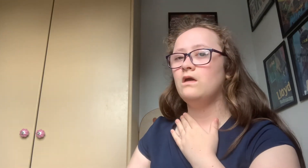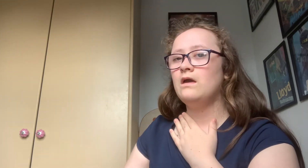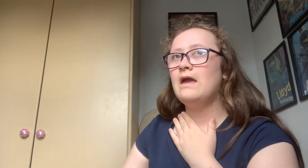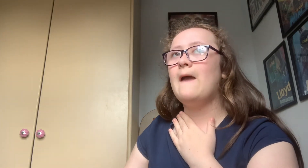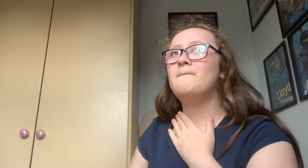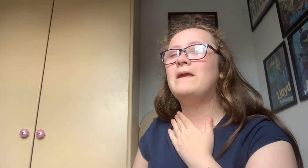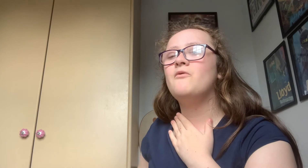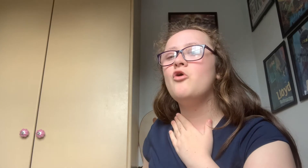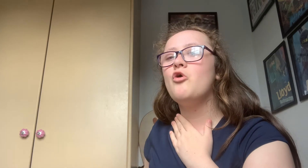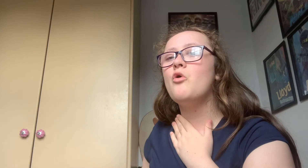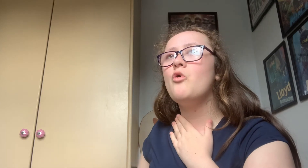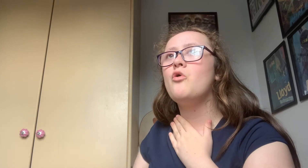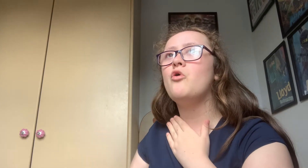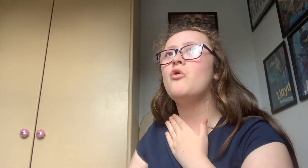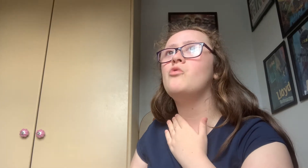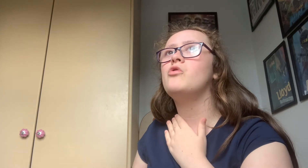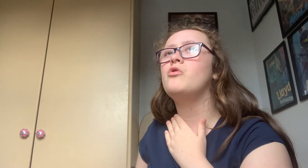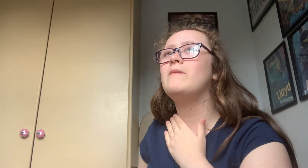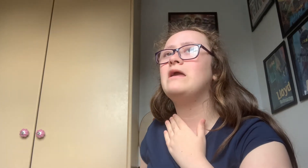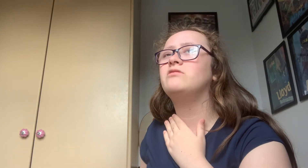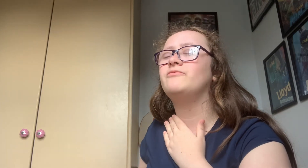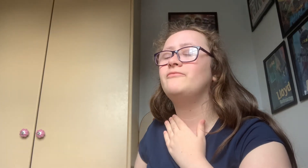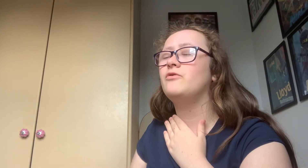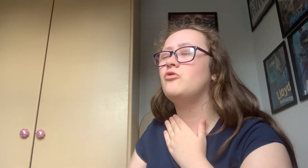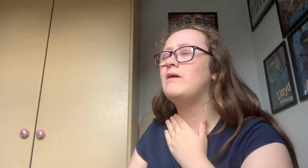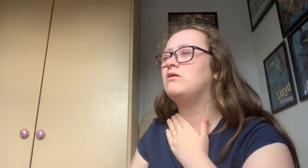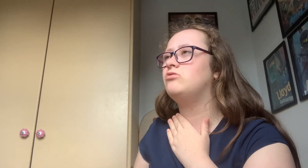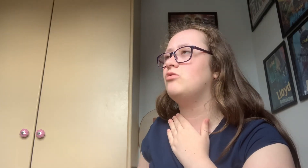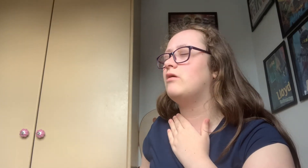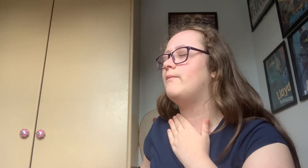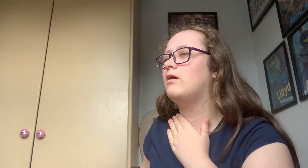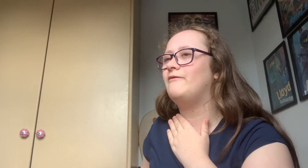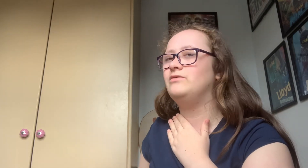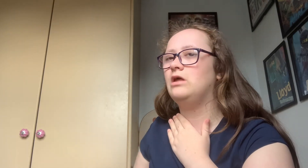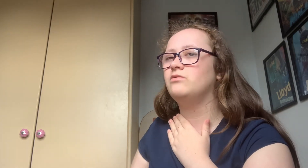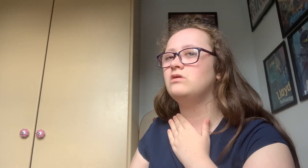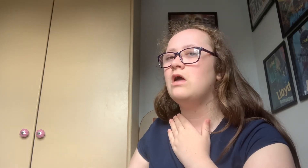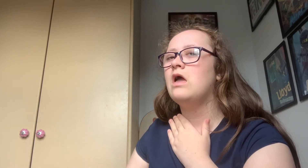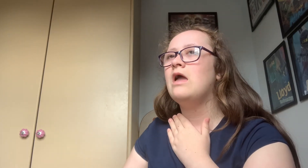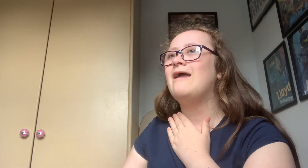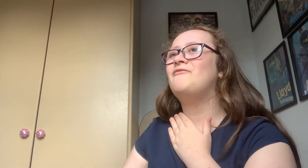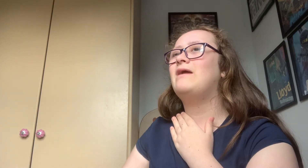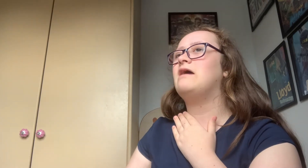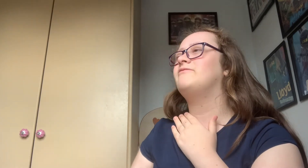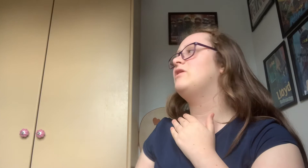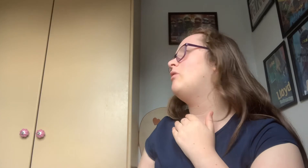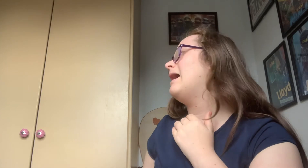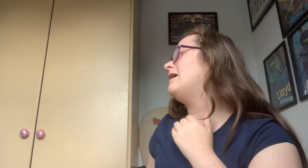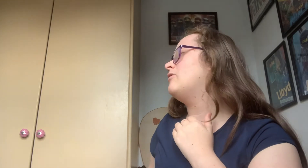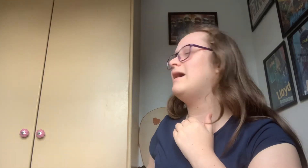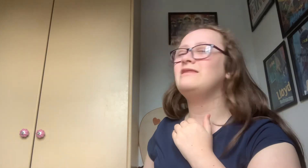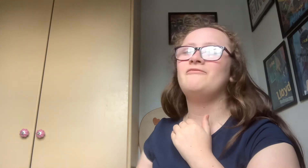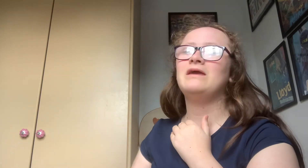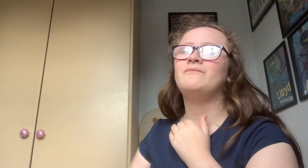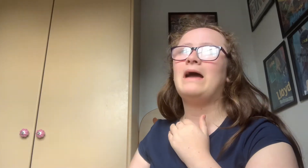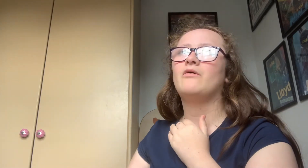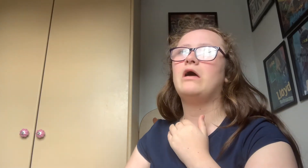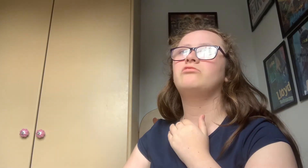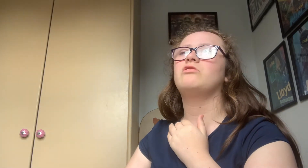And people who who who makes who makes to a couple of videos if guys we hear anything in background So